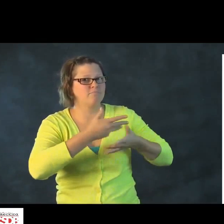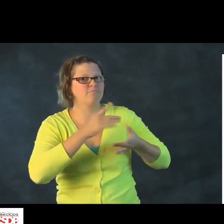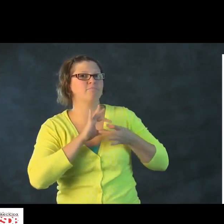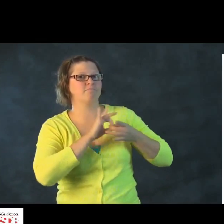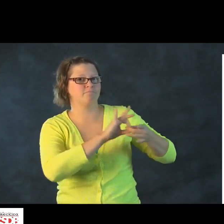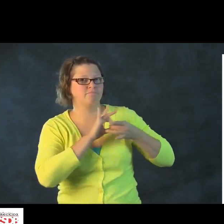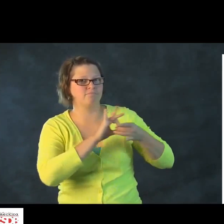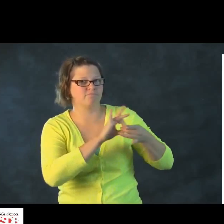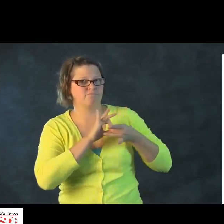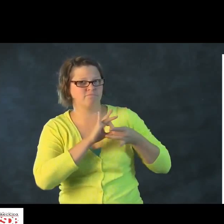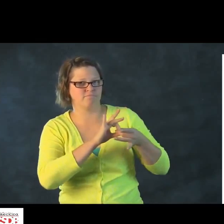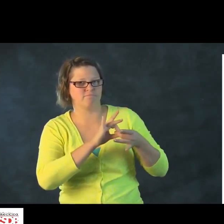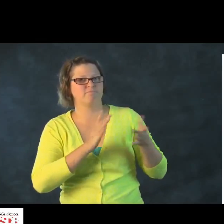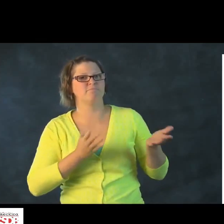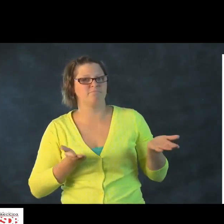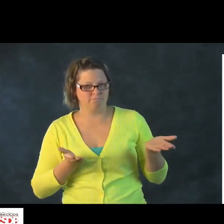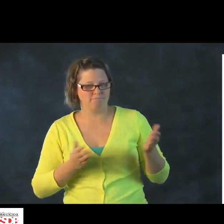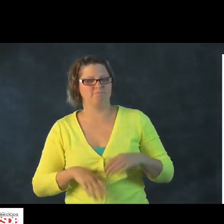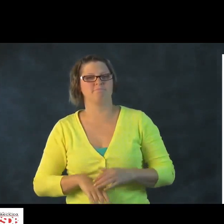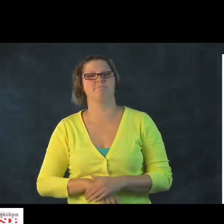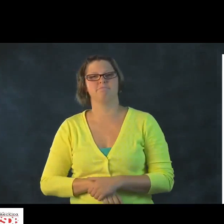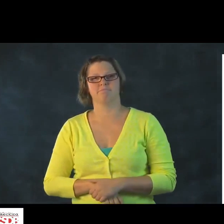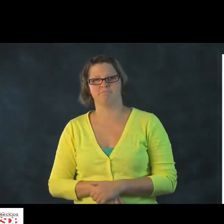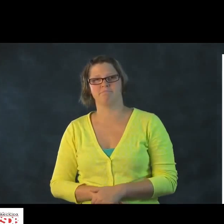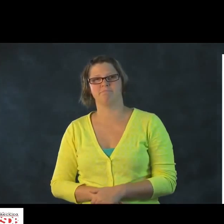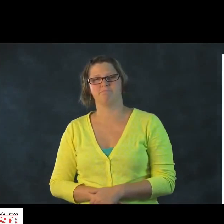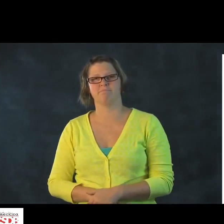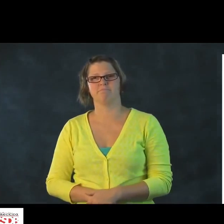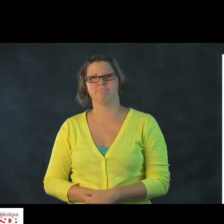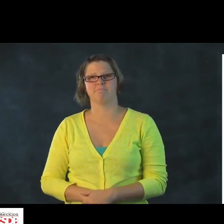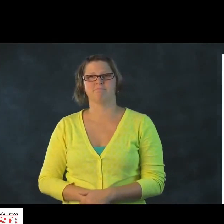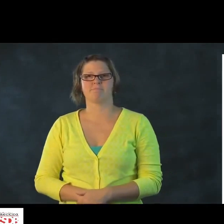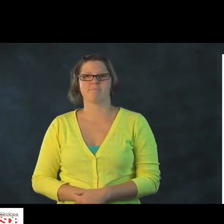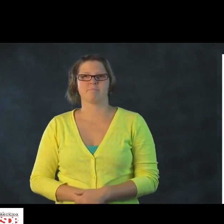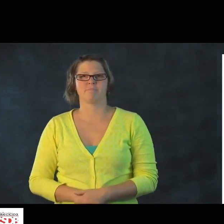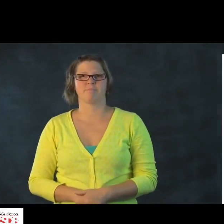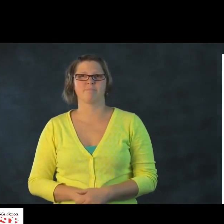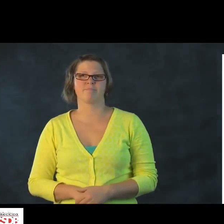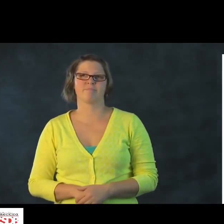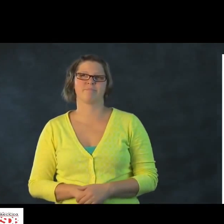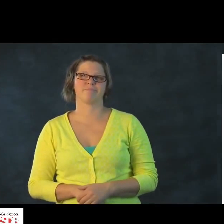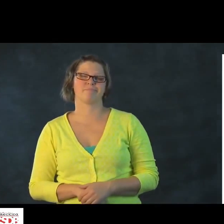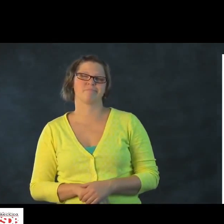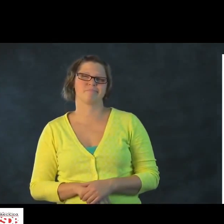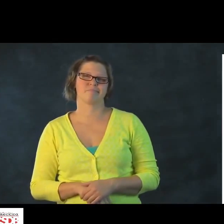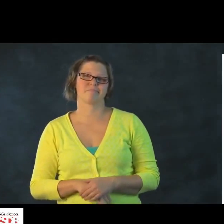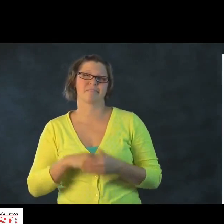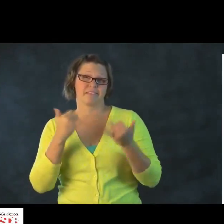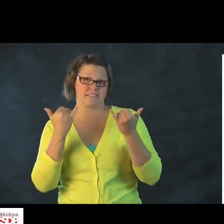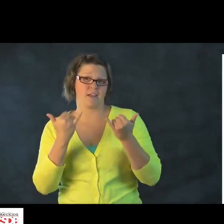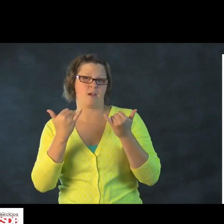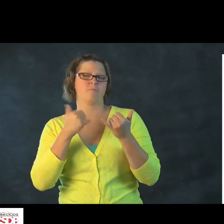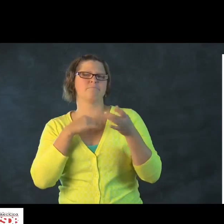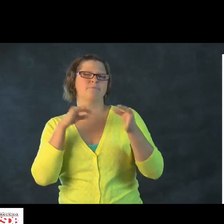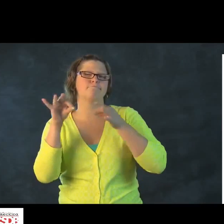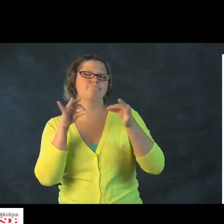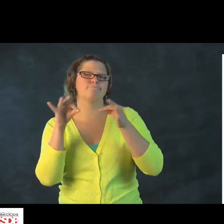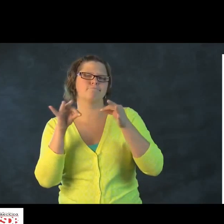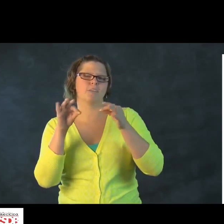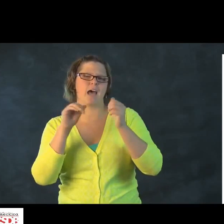And in that process, they're teaching language to that child, getting language from the child, and they connect in that fashion.